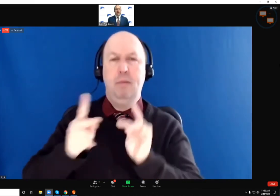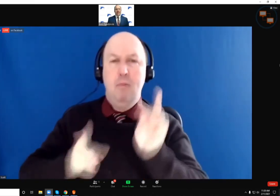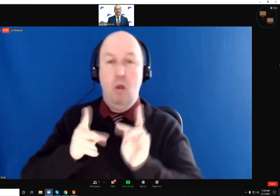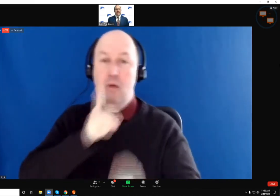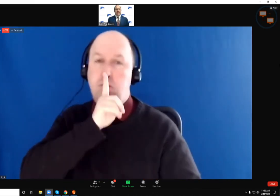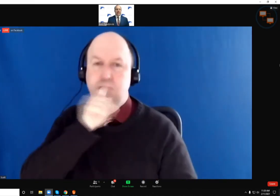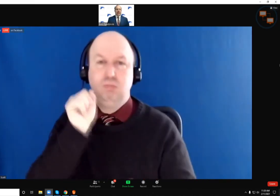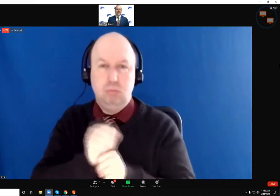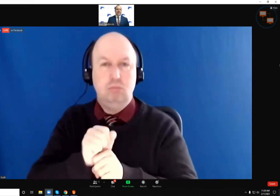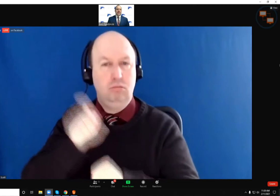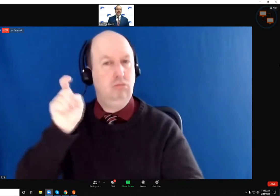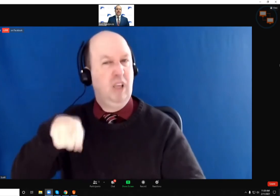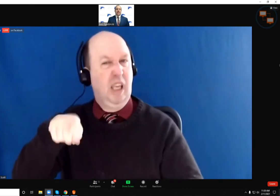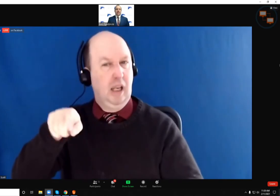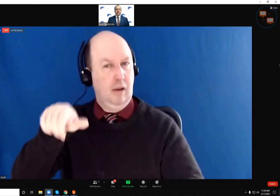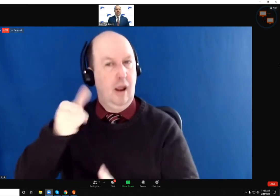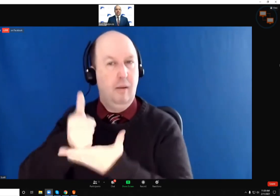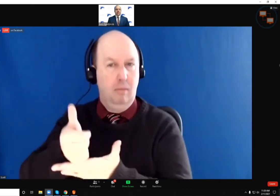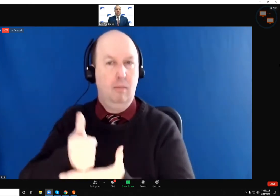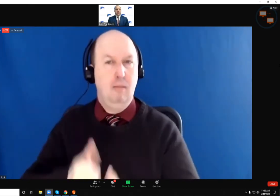really need that, that assistance.